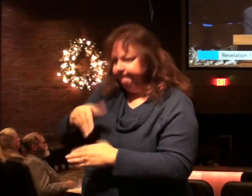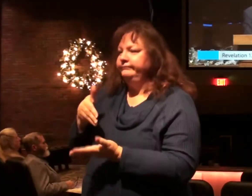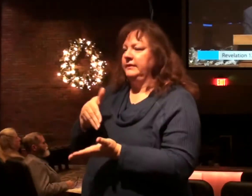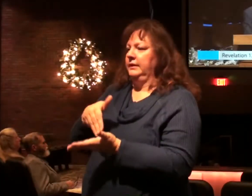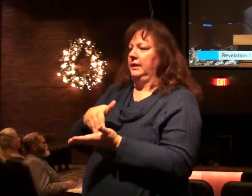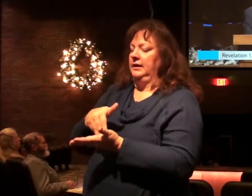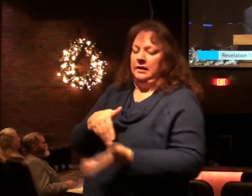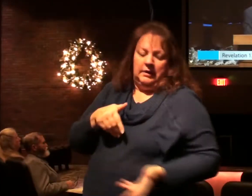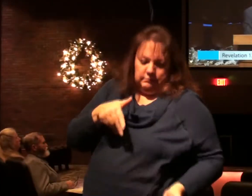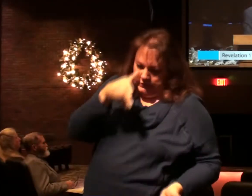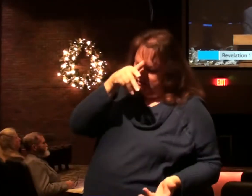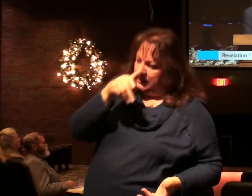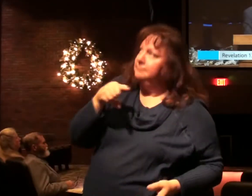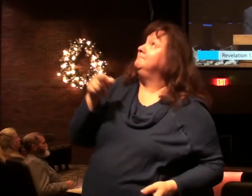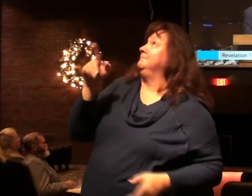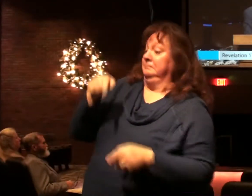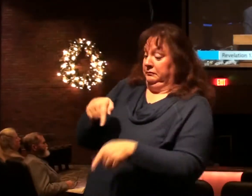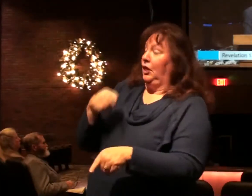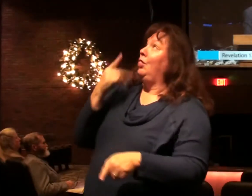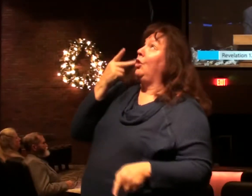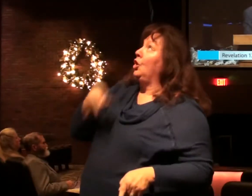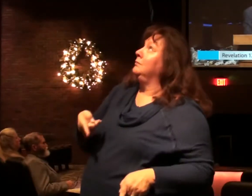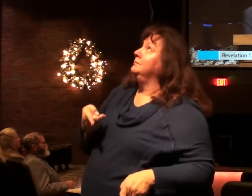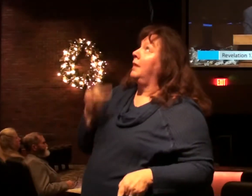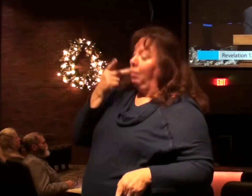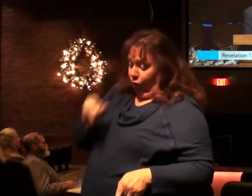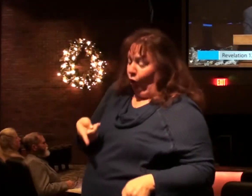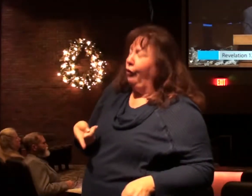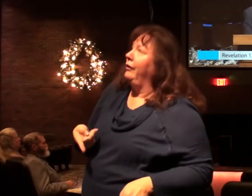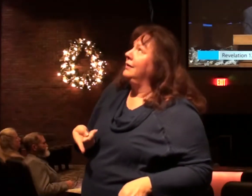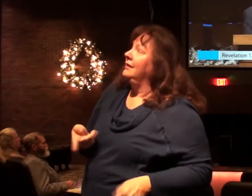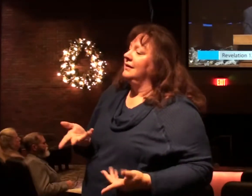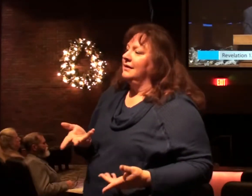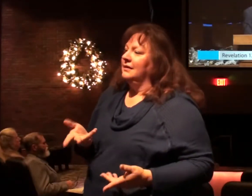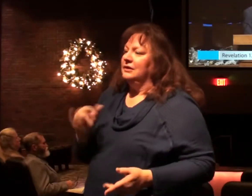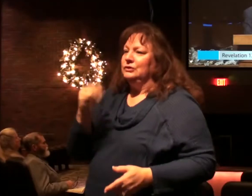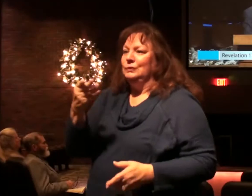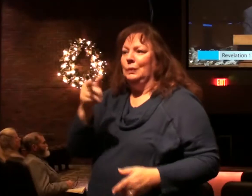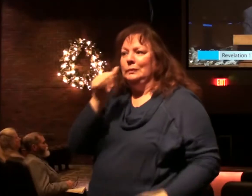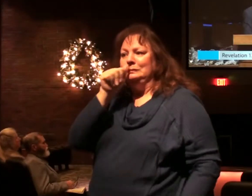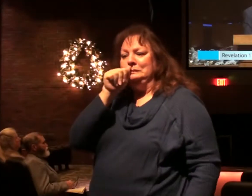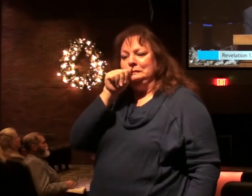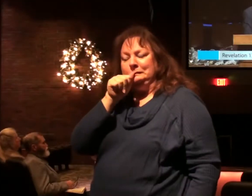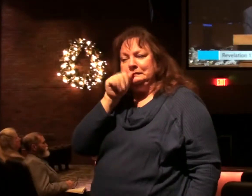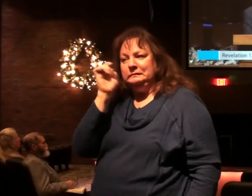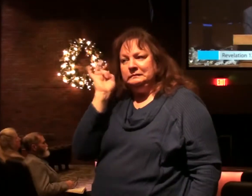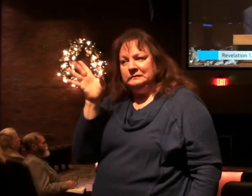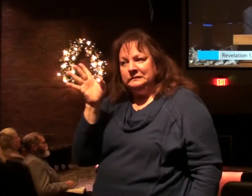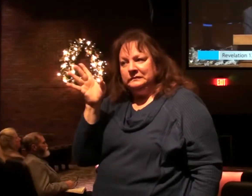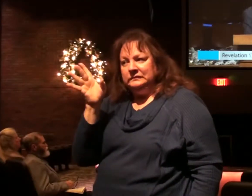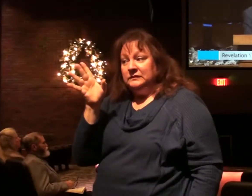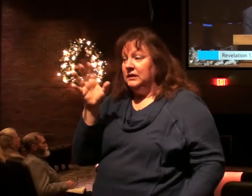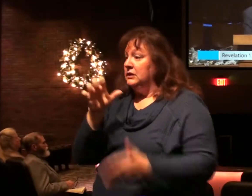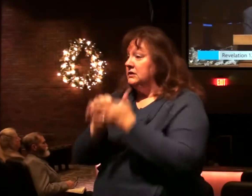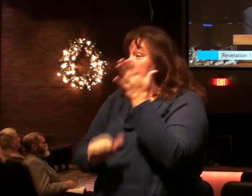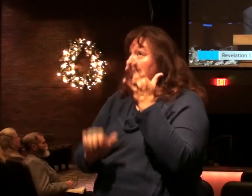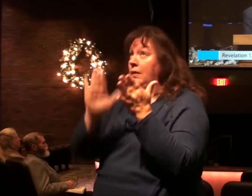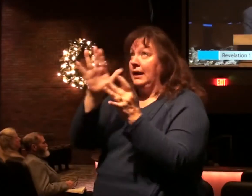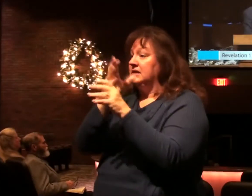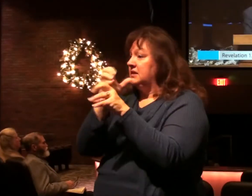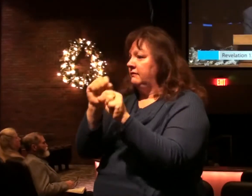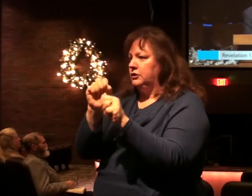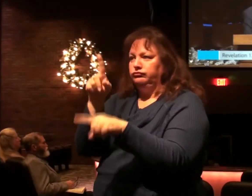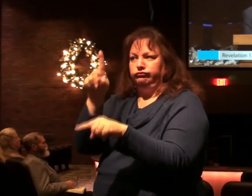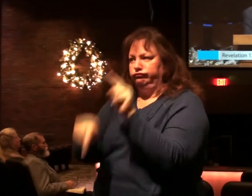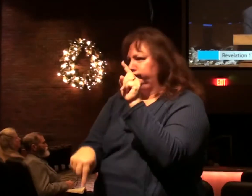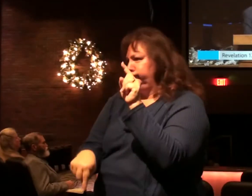But the devil is there to point it out. He could make Job's life very difficult. He couldn't take away Job's salvation.